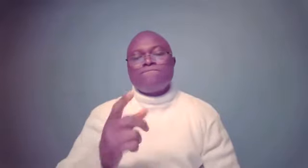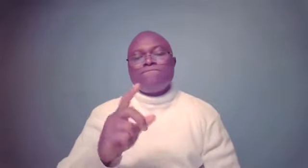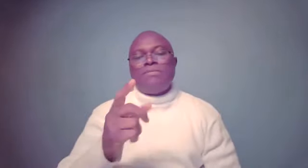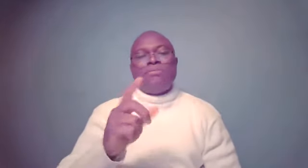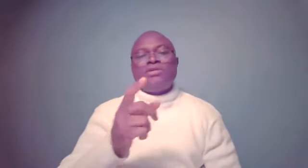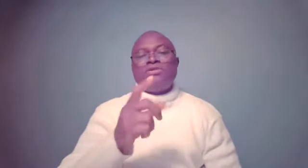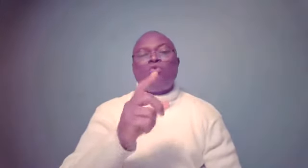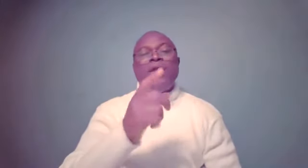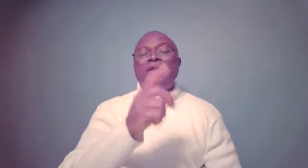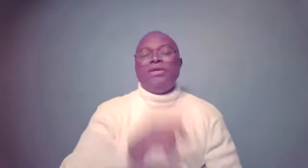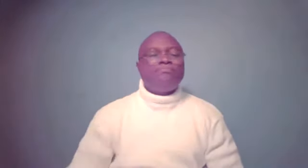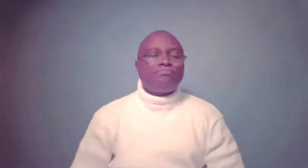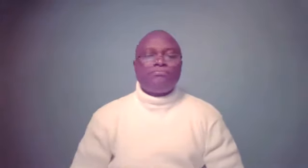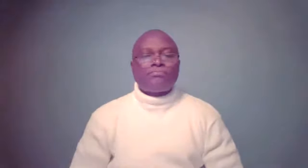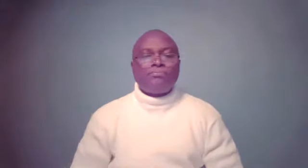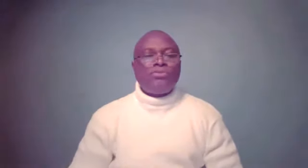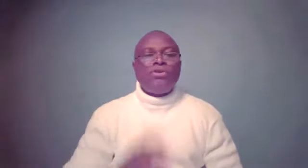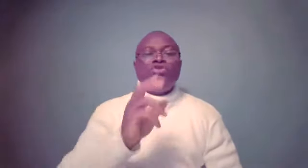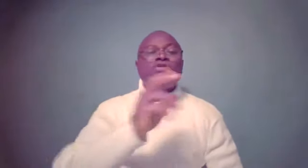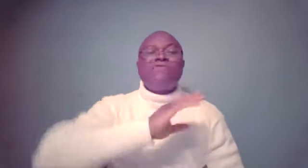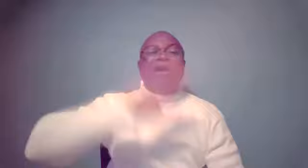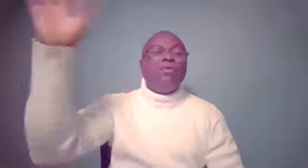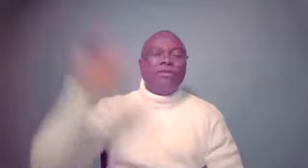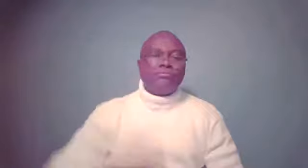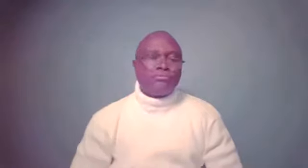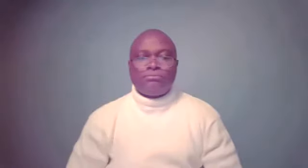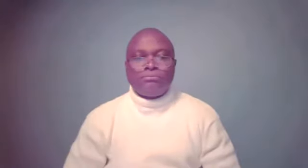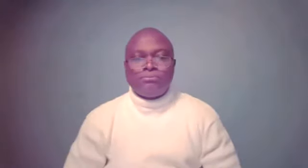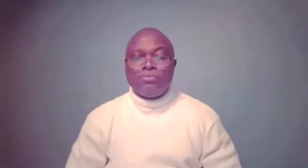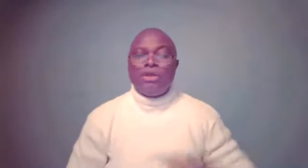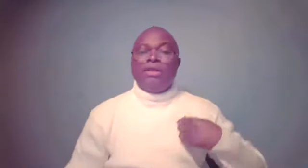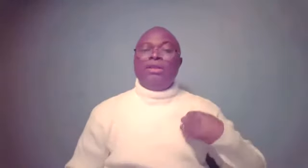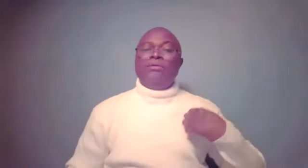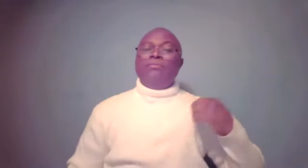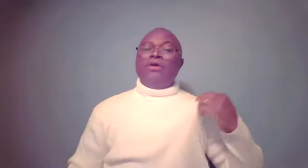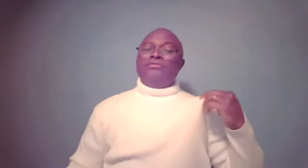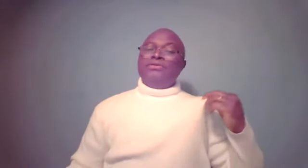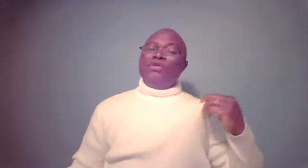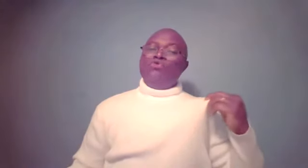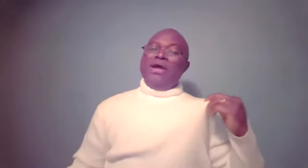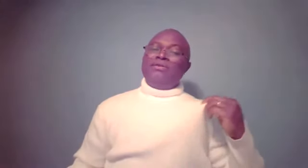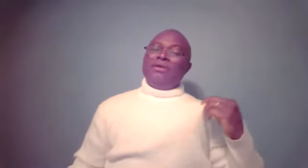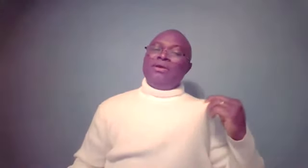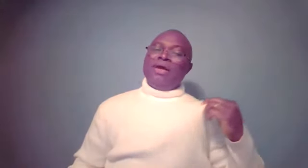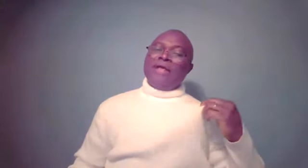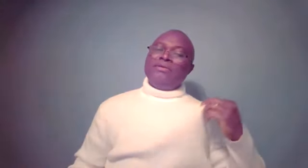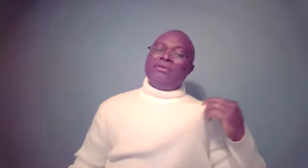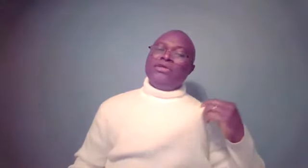Bible says quickly, Joseph ran away. Yeah. But the woman had his